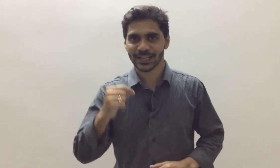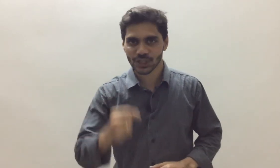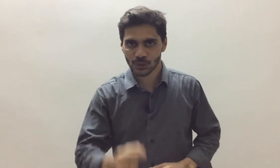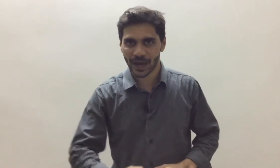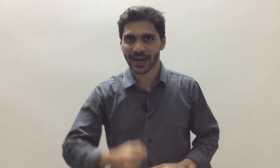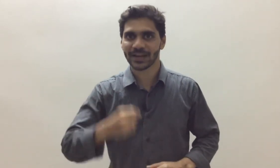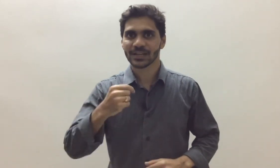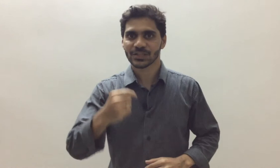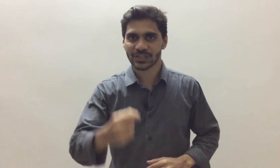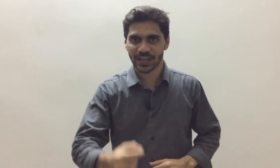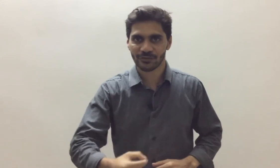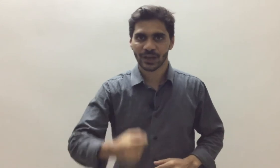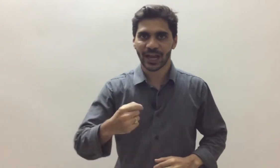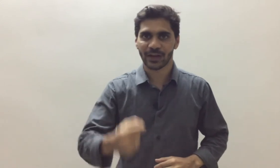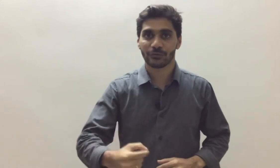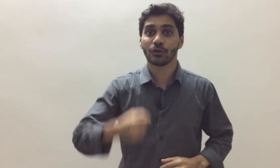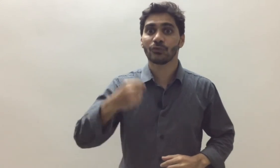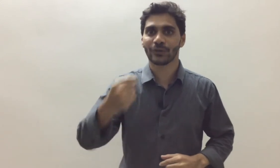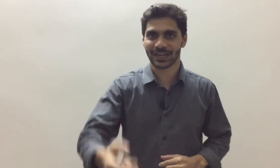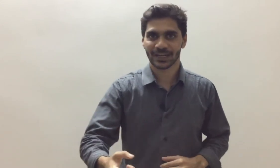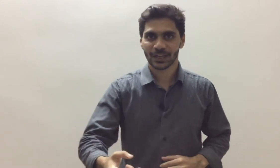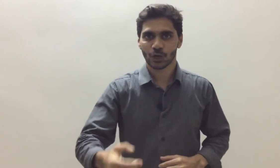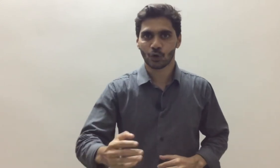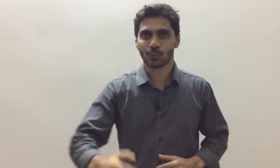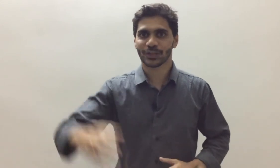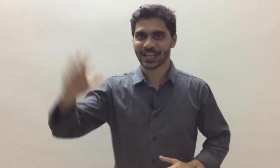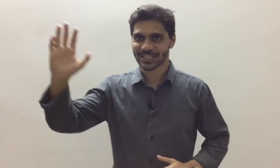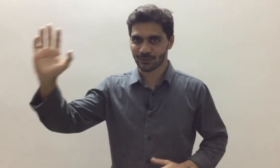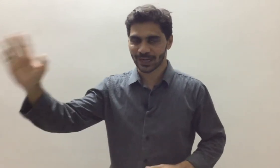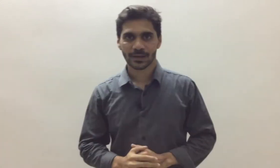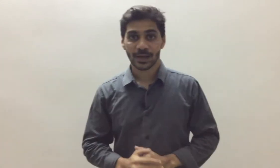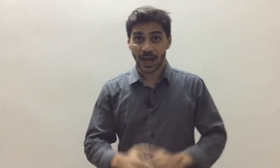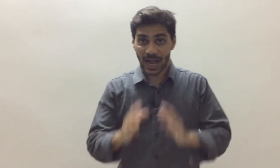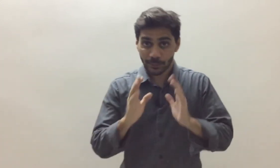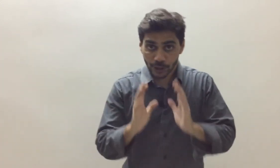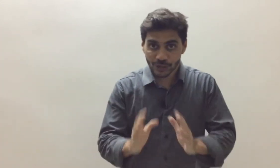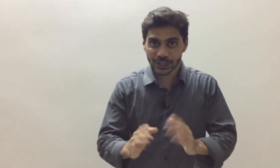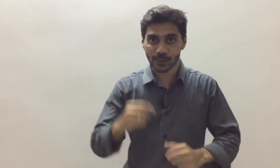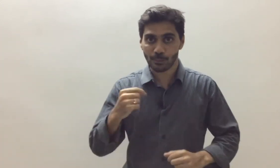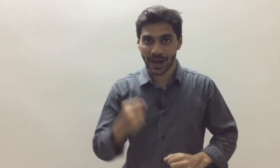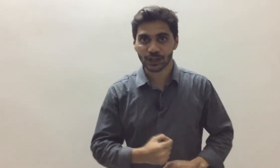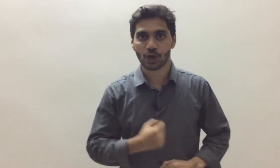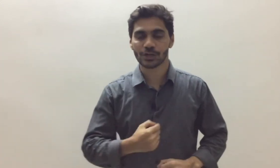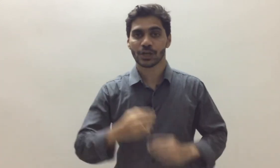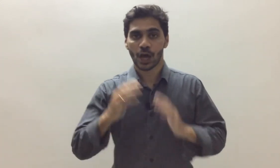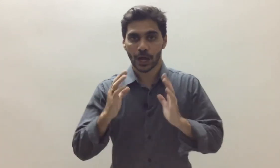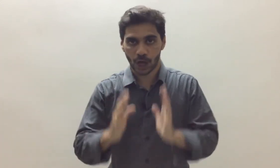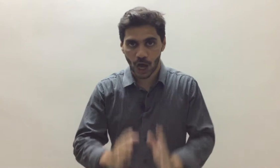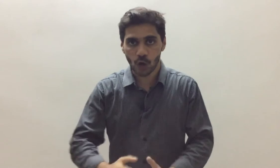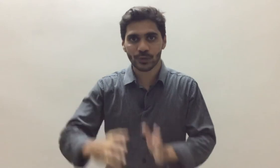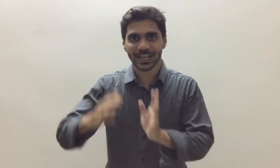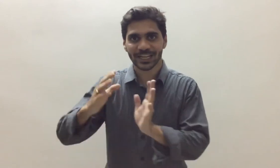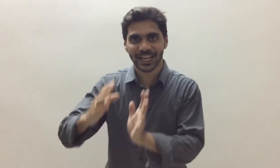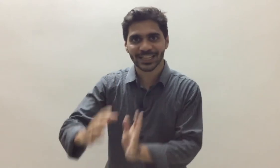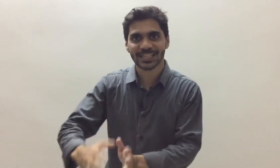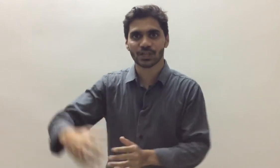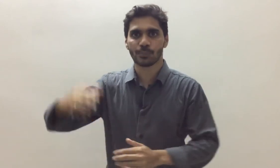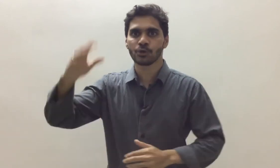inspired, safe and fulfilled group to the next level? I am going to share my thoughts on how we can take this community